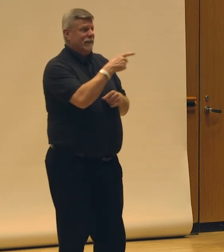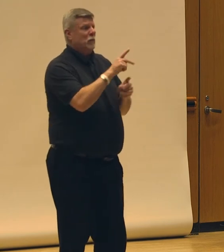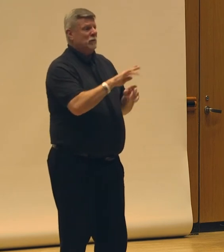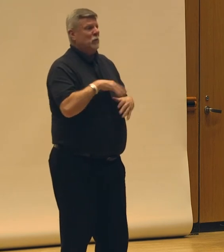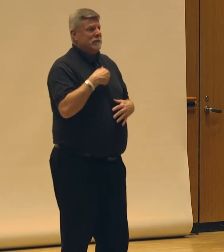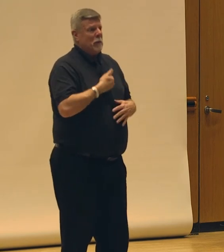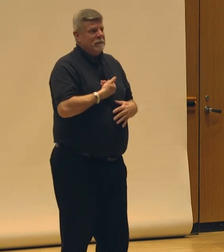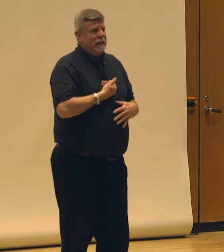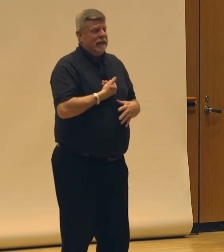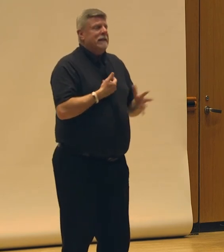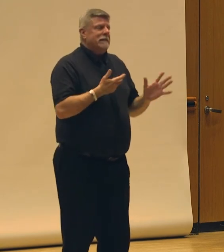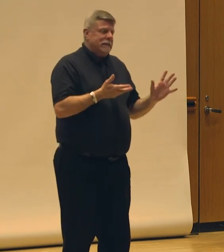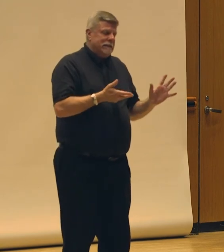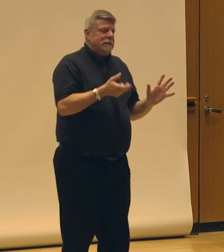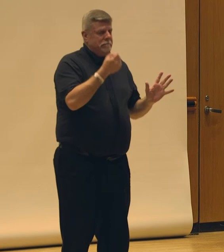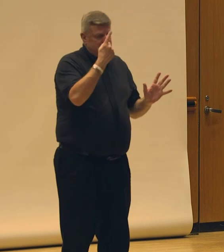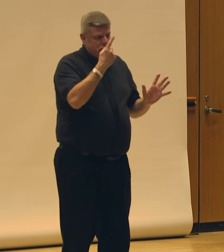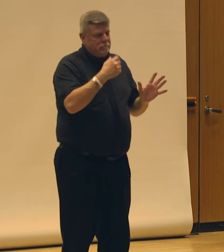and shared that with me.